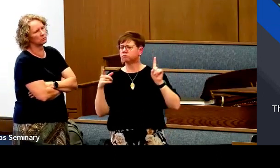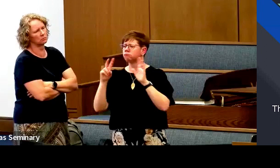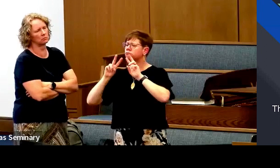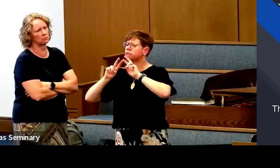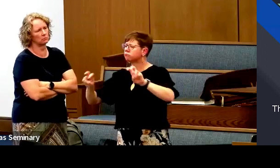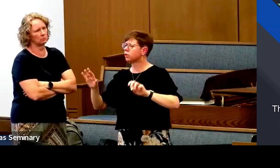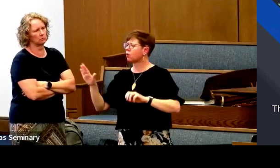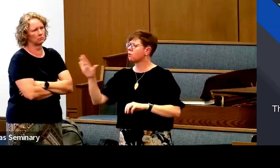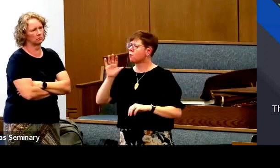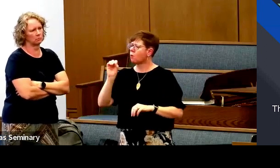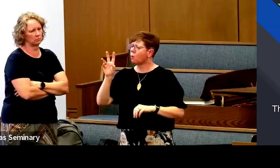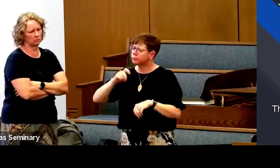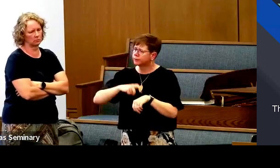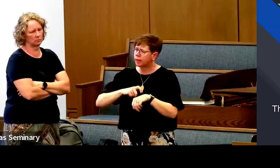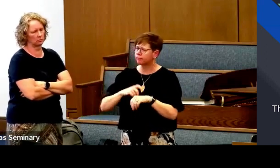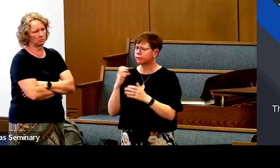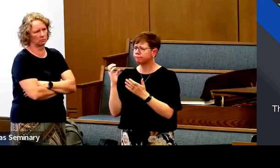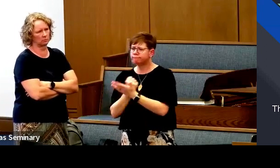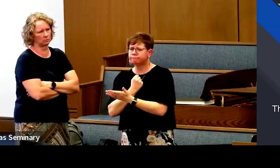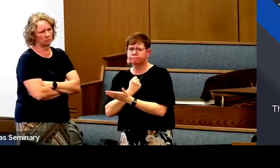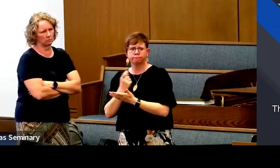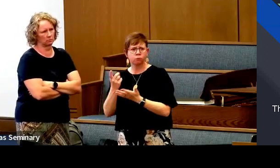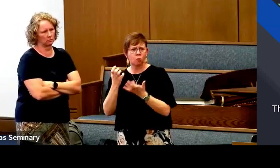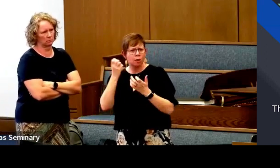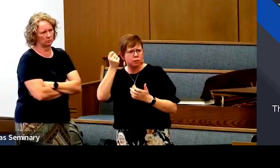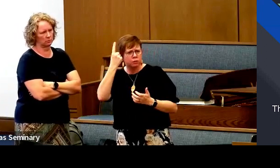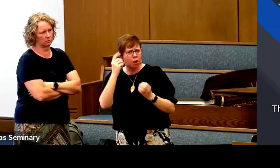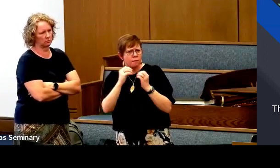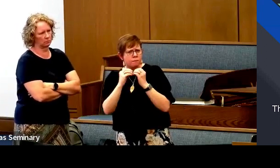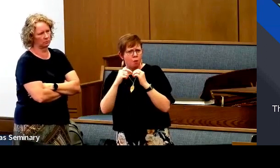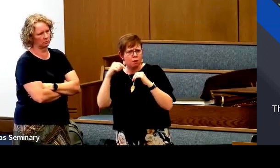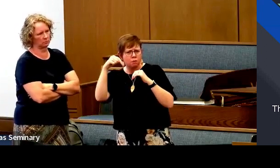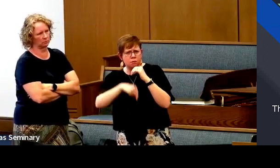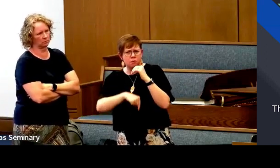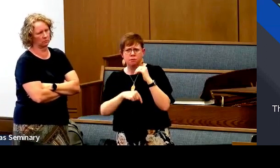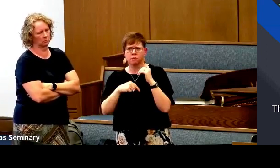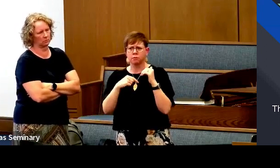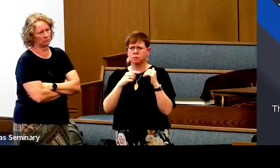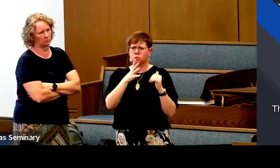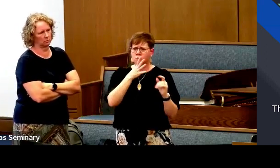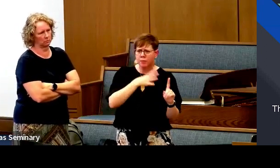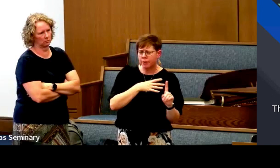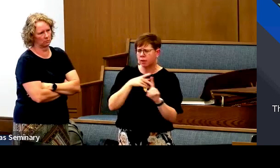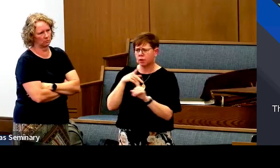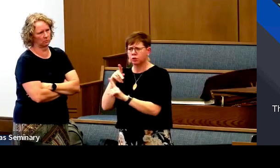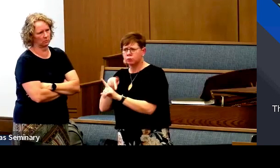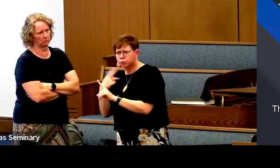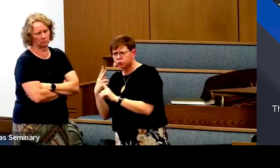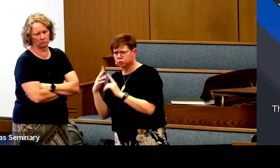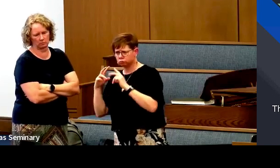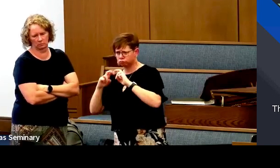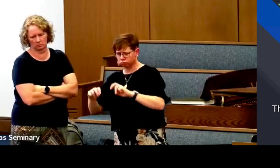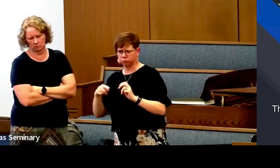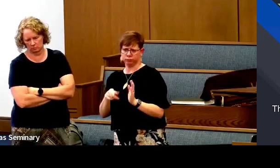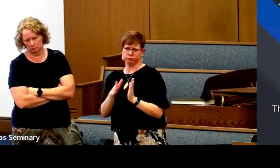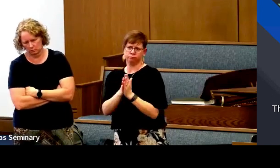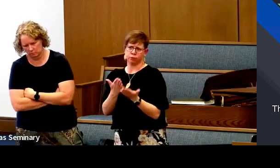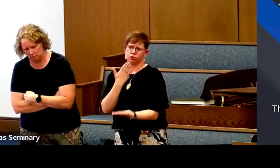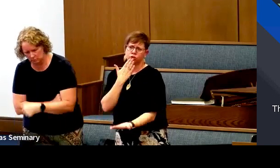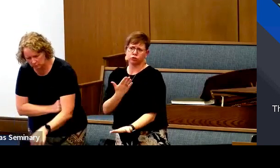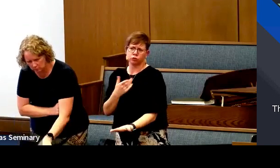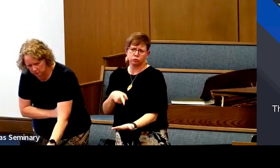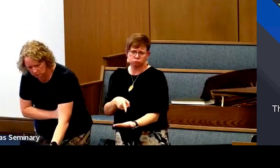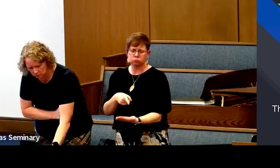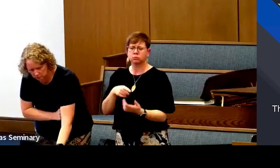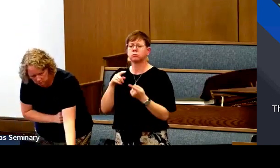If you take a look at the Doctrine and Covenants, there's lots of verses that it references. And it's a great way to understand more about women in